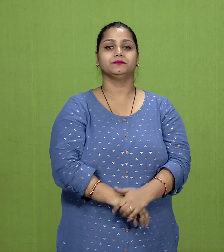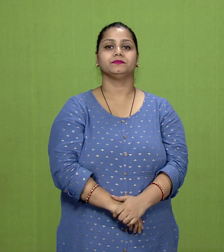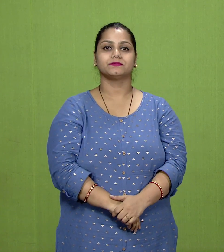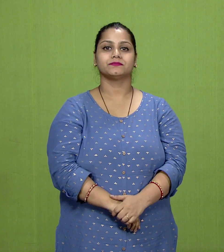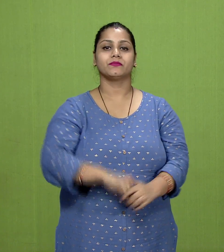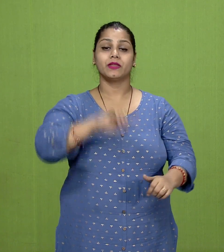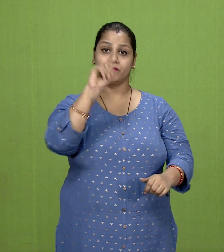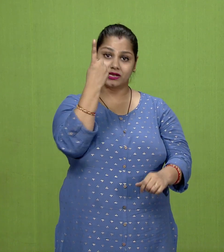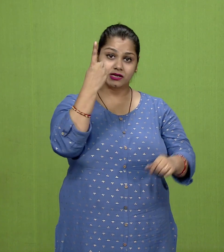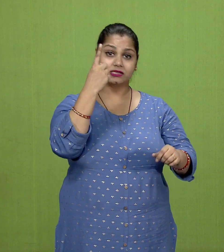Samaveda